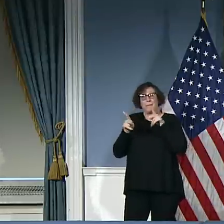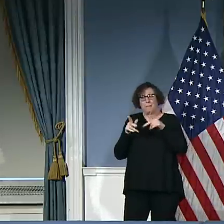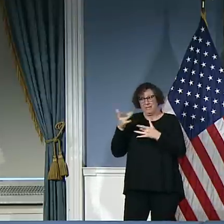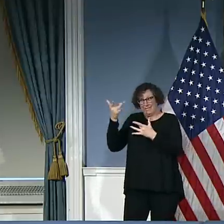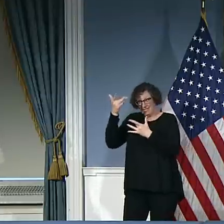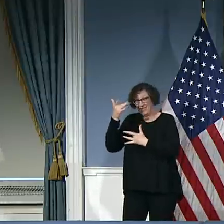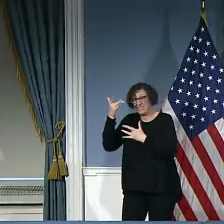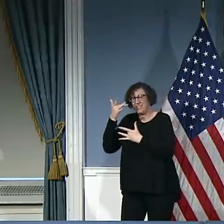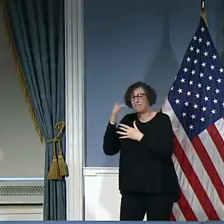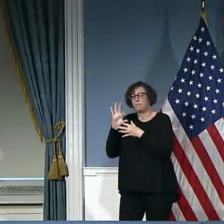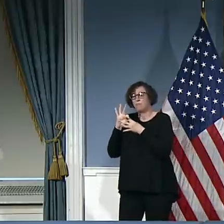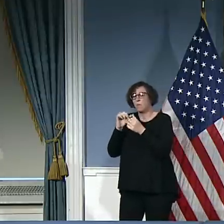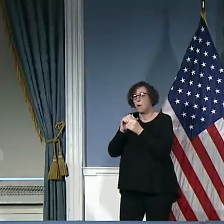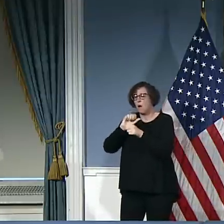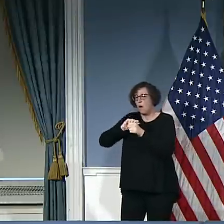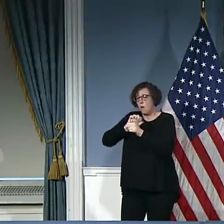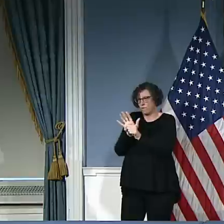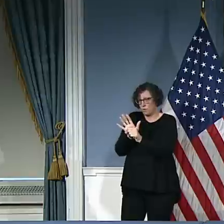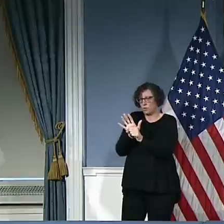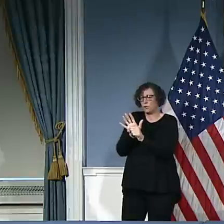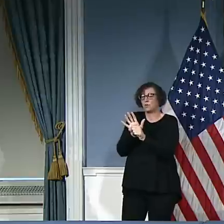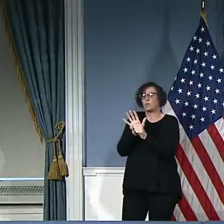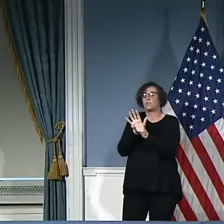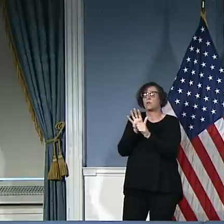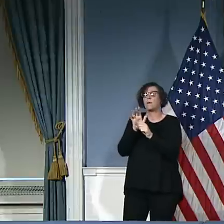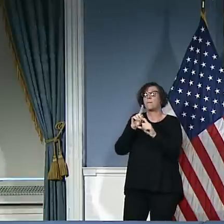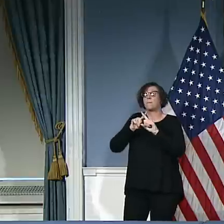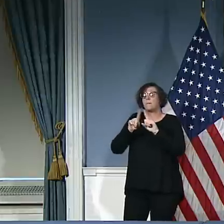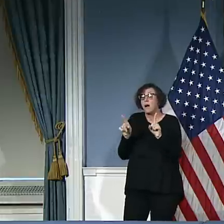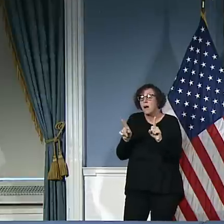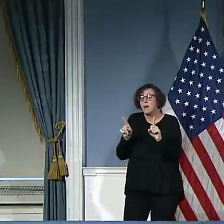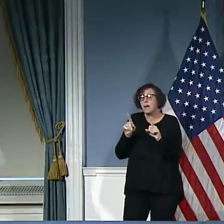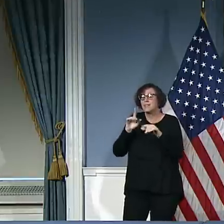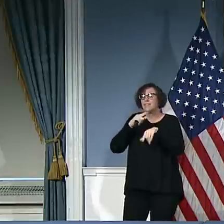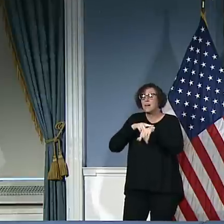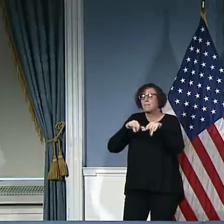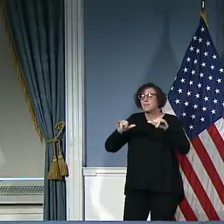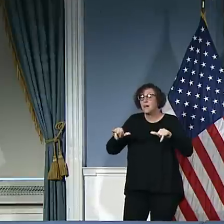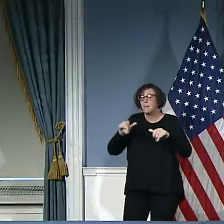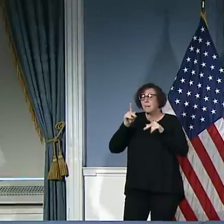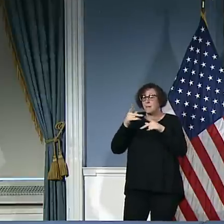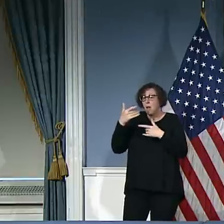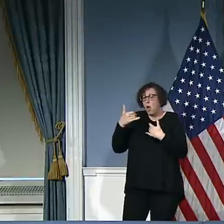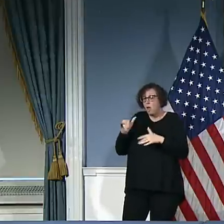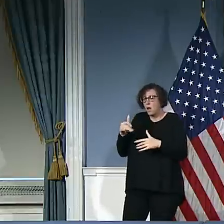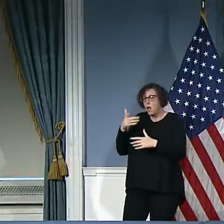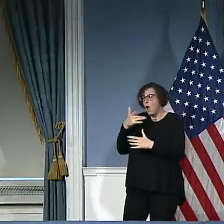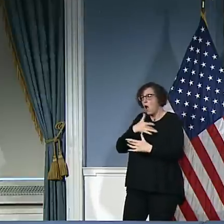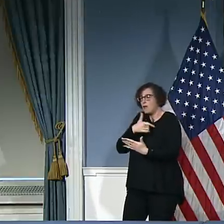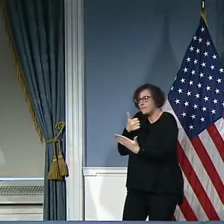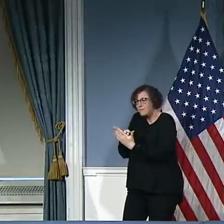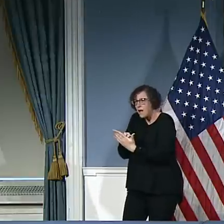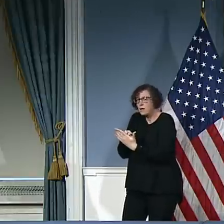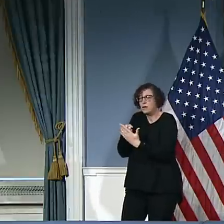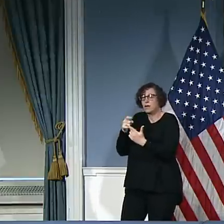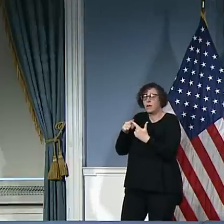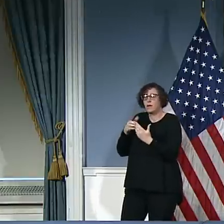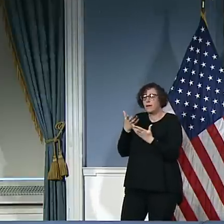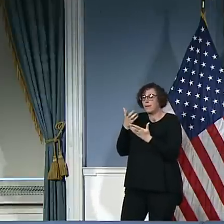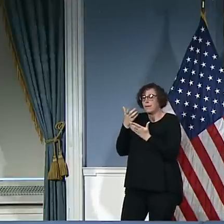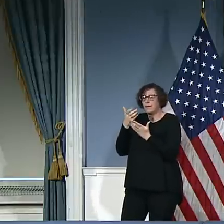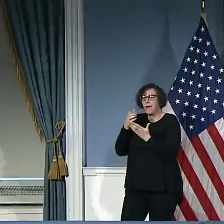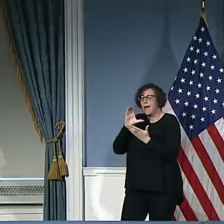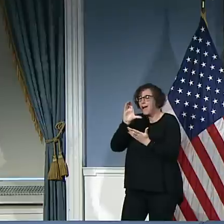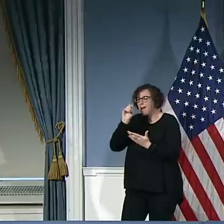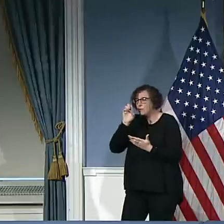unfortunately, are still going to have heart attacks. They're still going to have appendicitis and they will need to be served. And so that's why it's